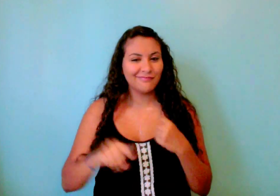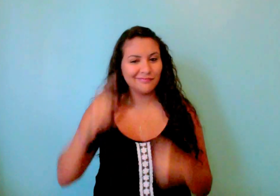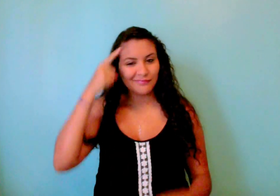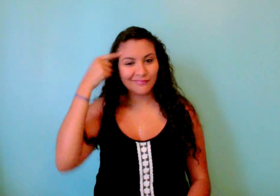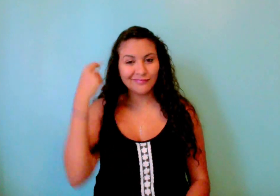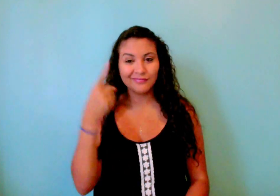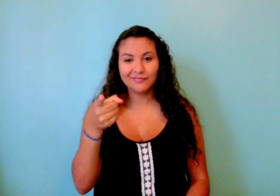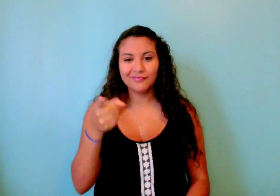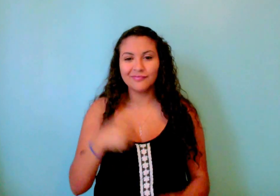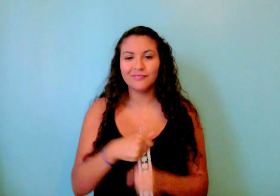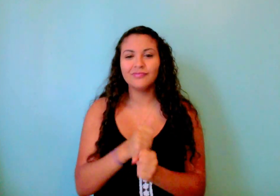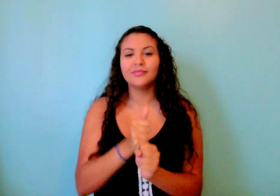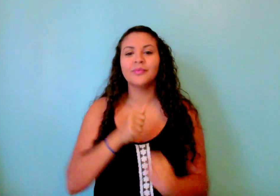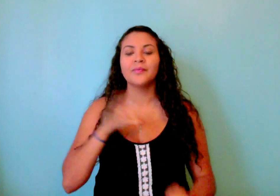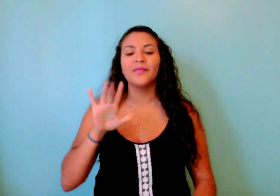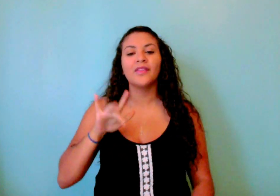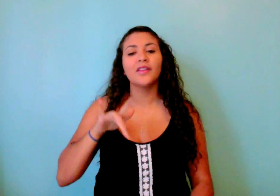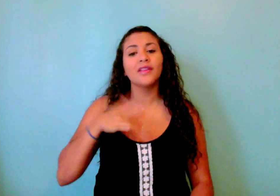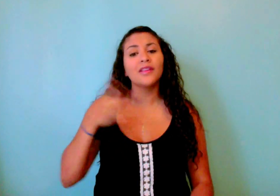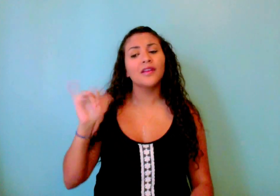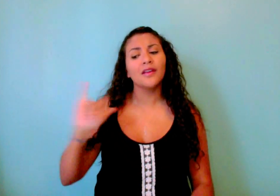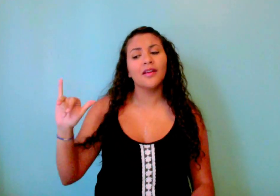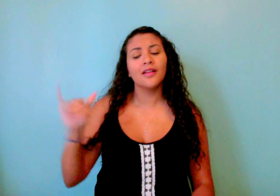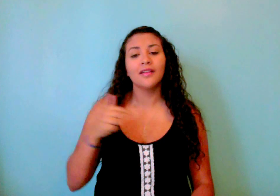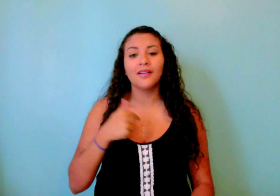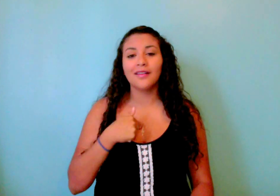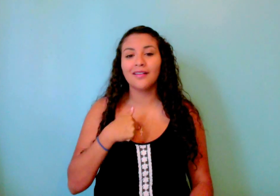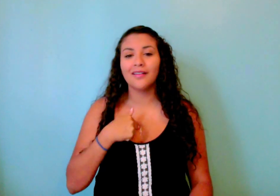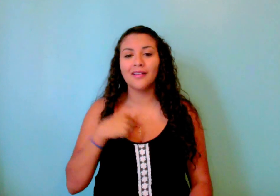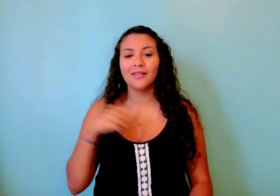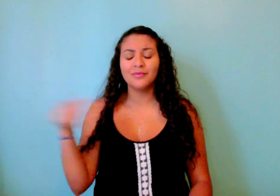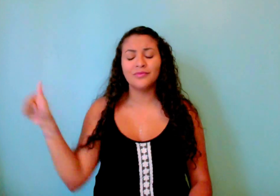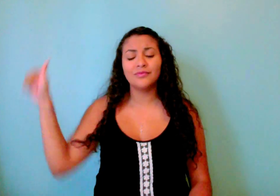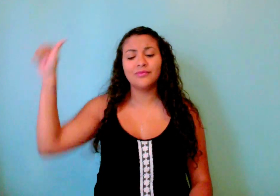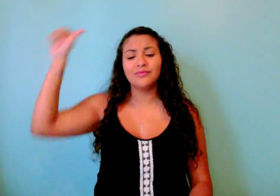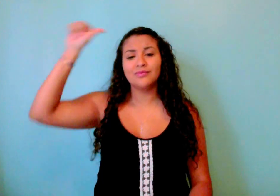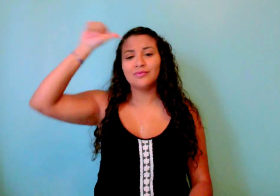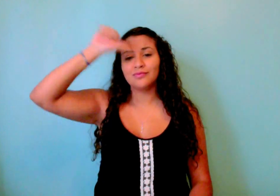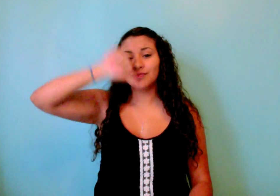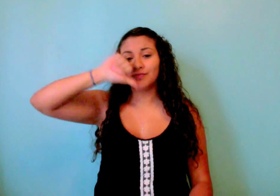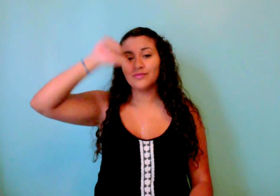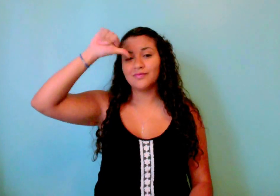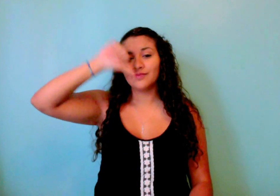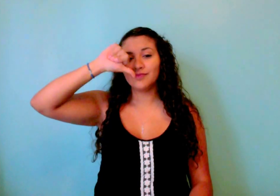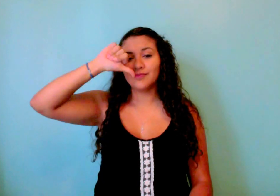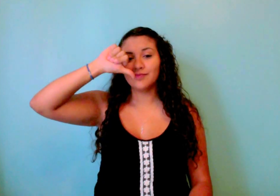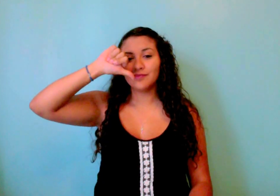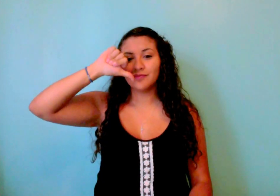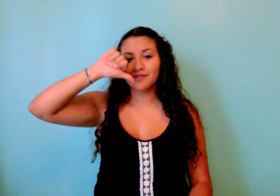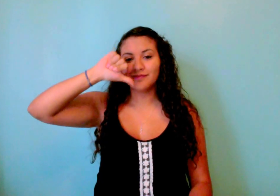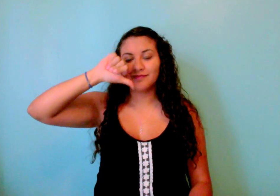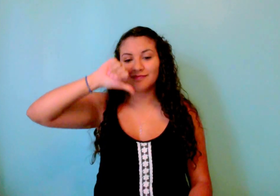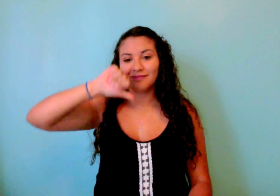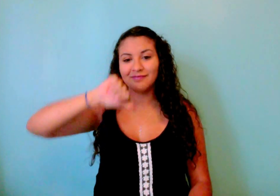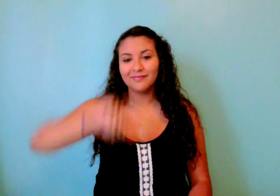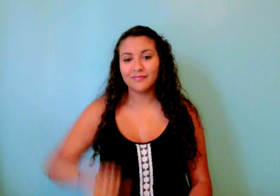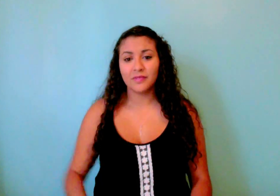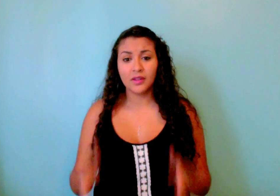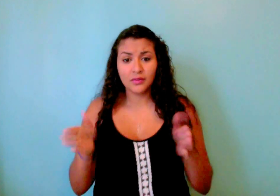Cause you, you make me feel like I'm intoxicated And